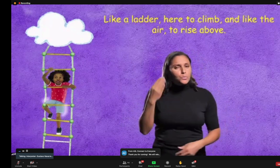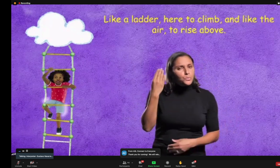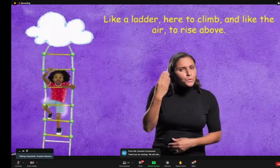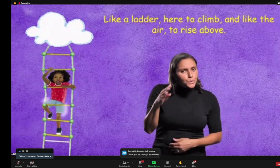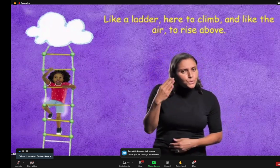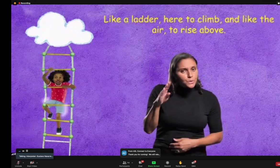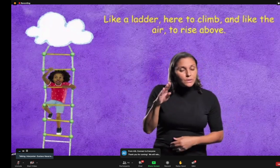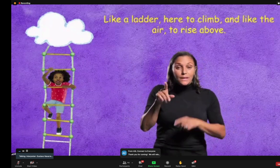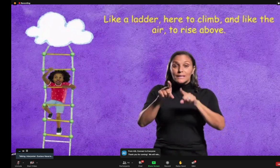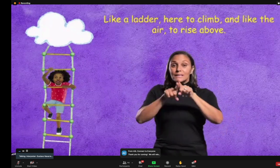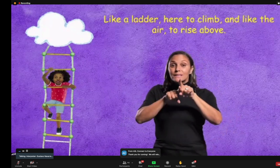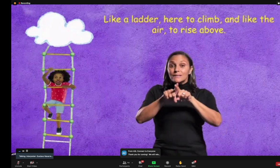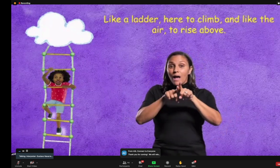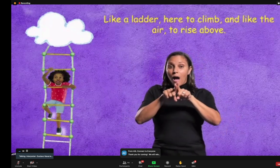her shirt.